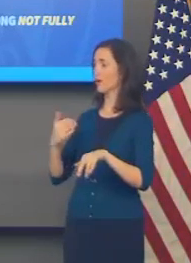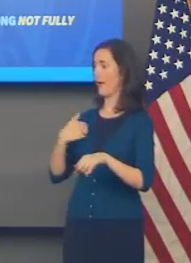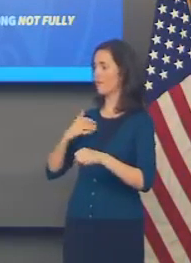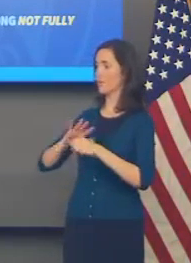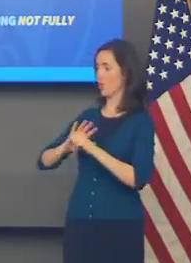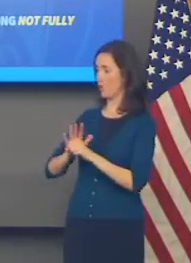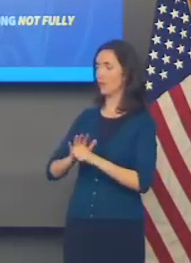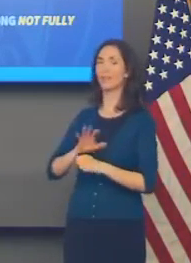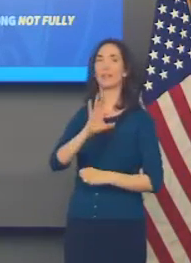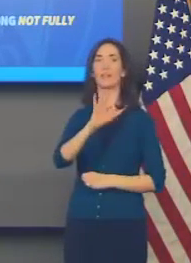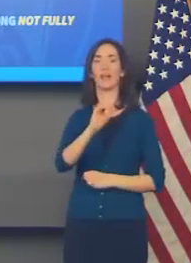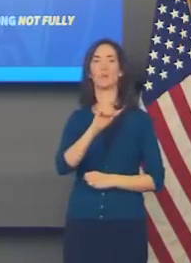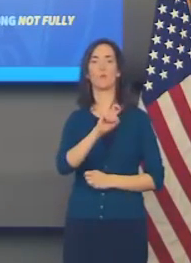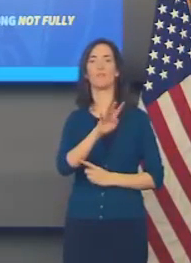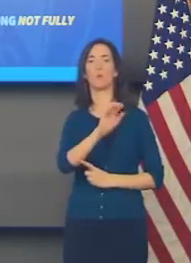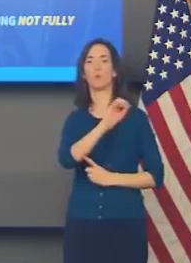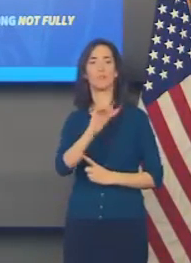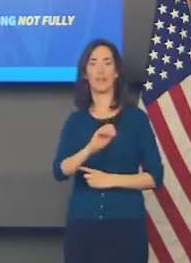who were not fully vaccinated.